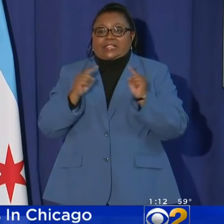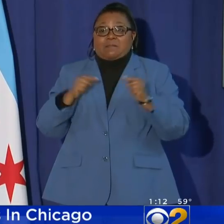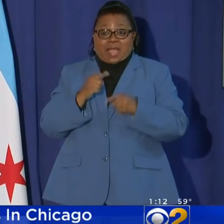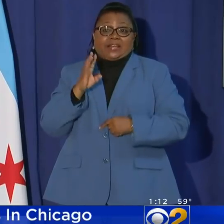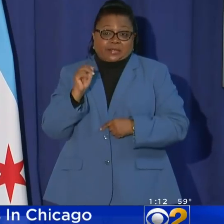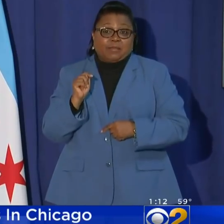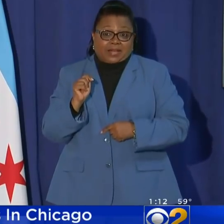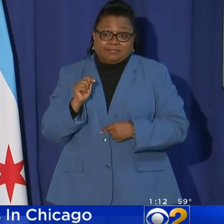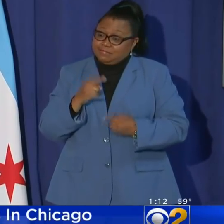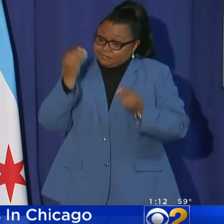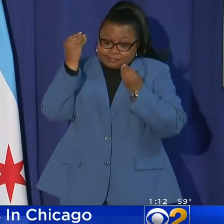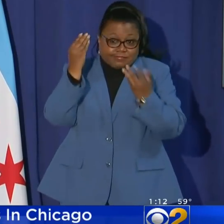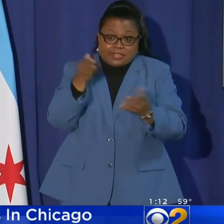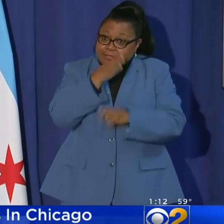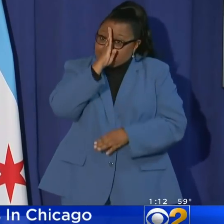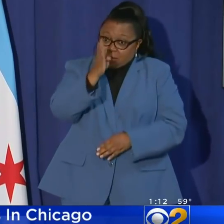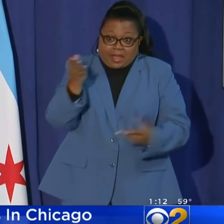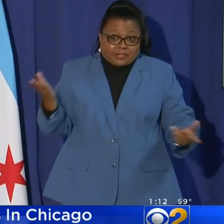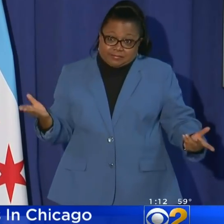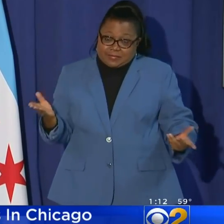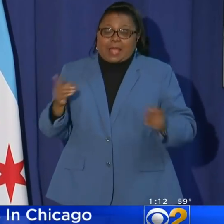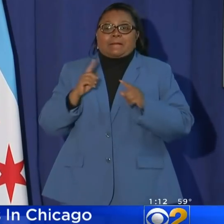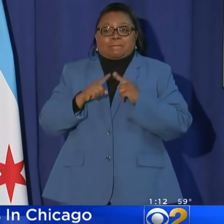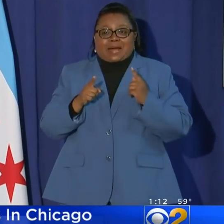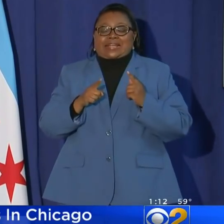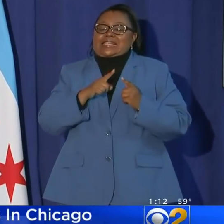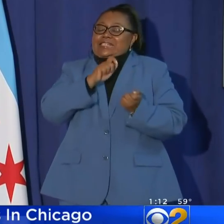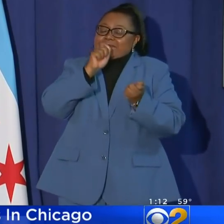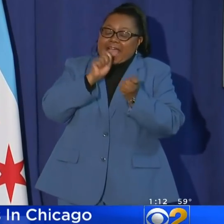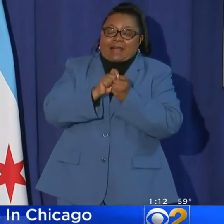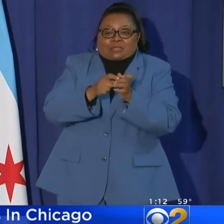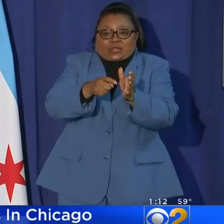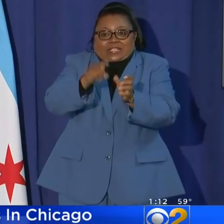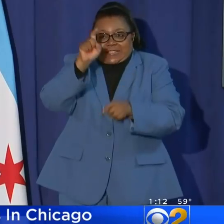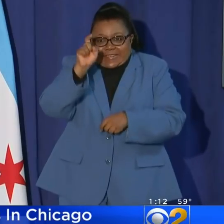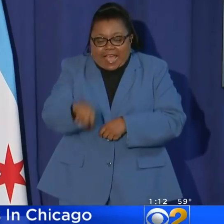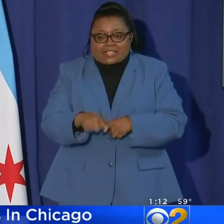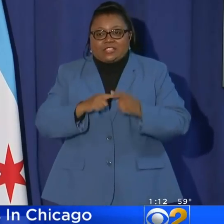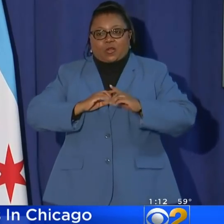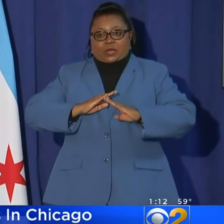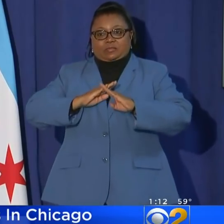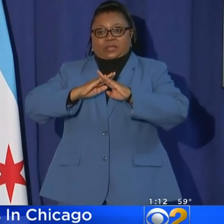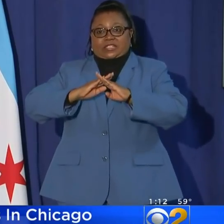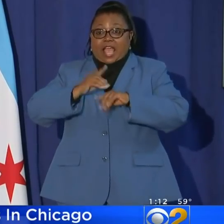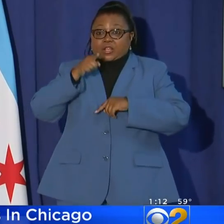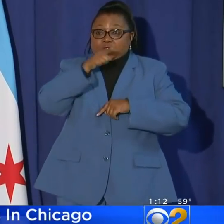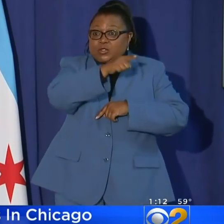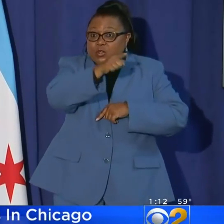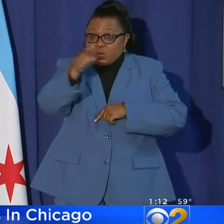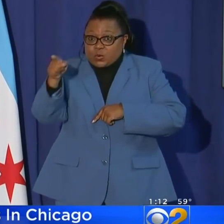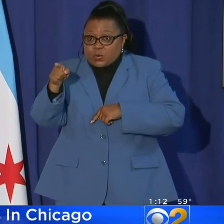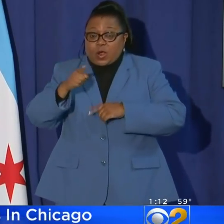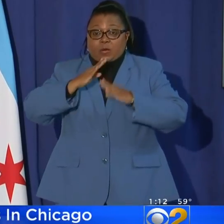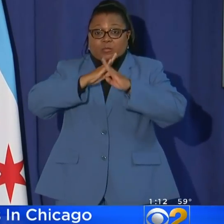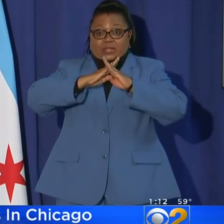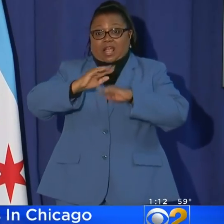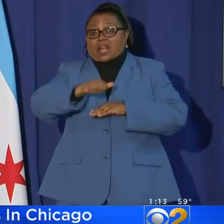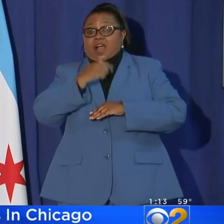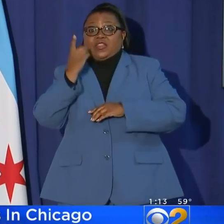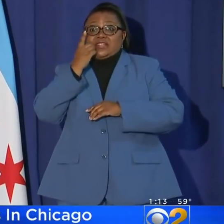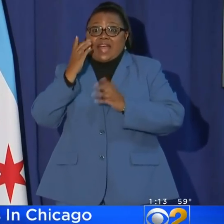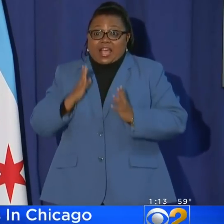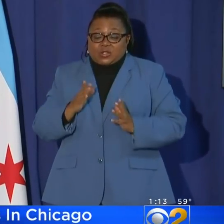pain in the butt. Let's just be blunt about it. But it is absolutely necessary to protect you, protect other